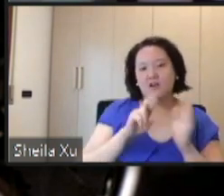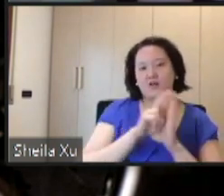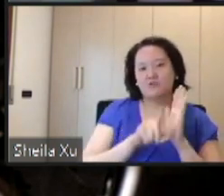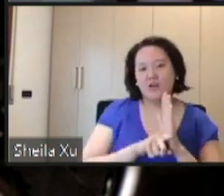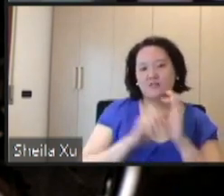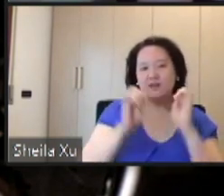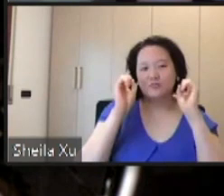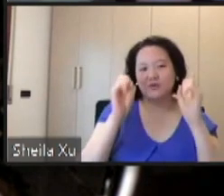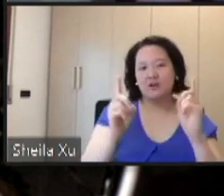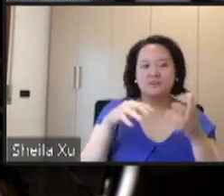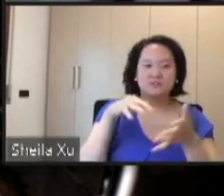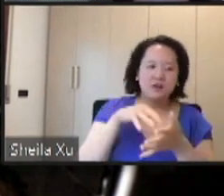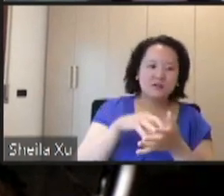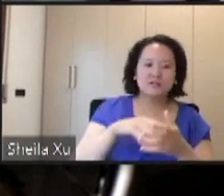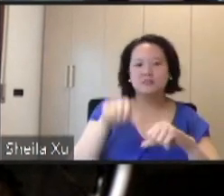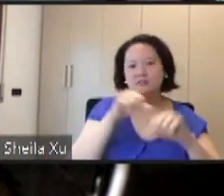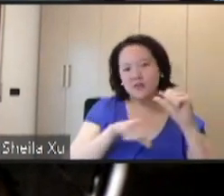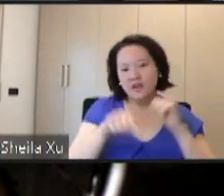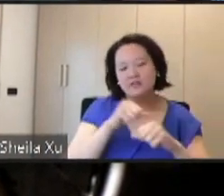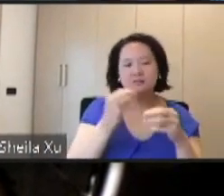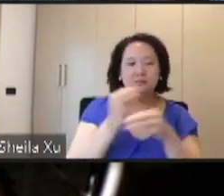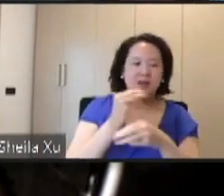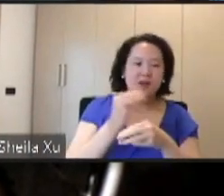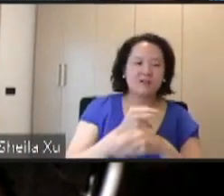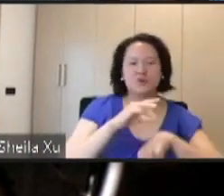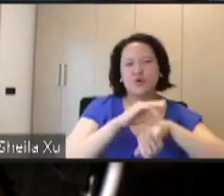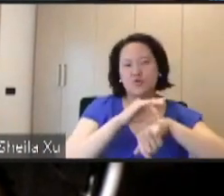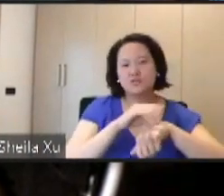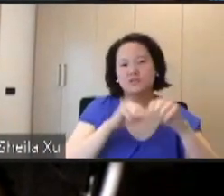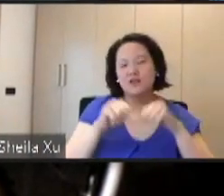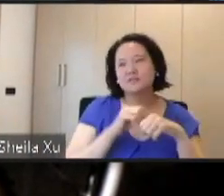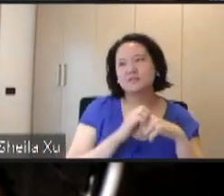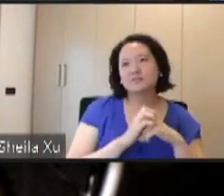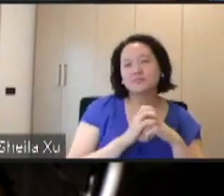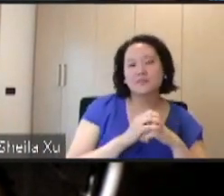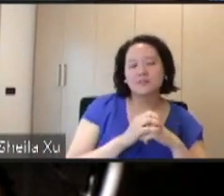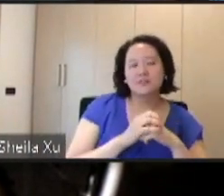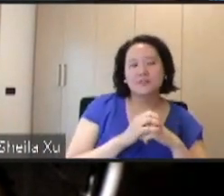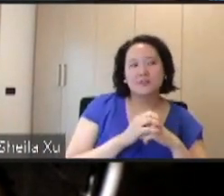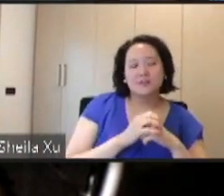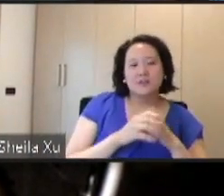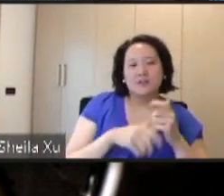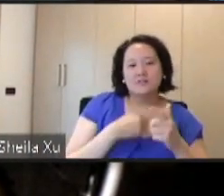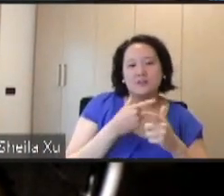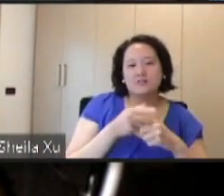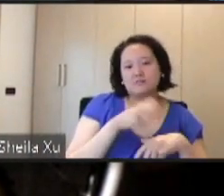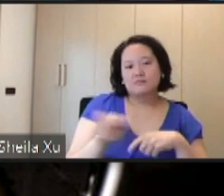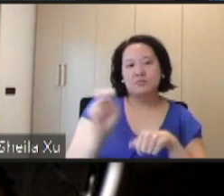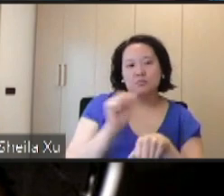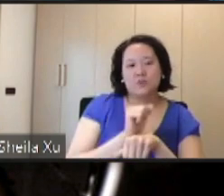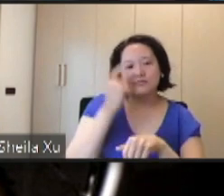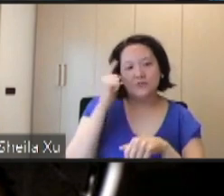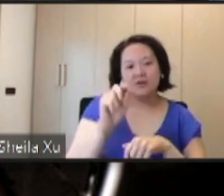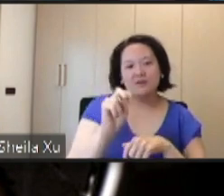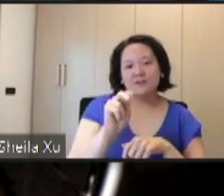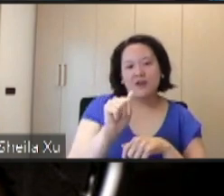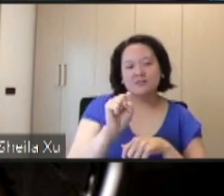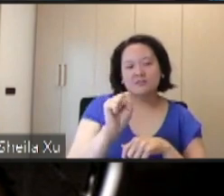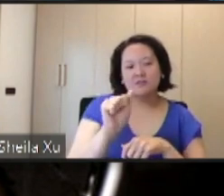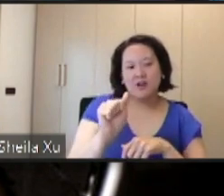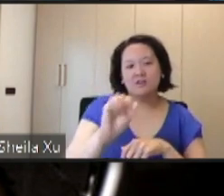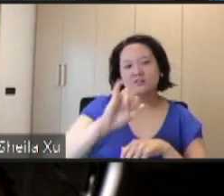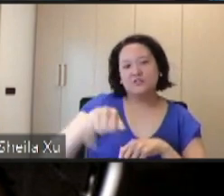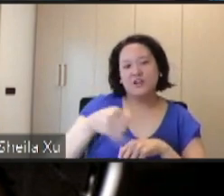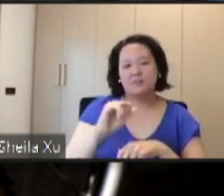I went to MIT for undergraduate studies and I majored in earth sciences and